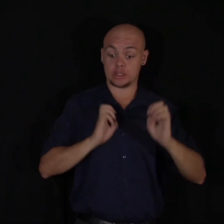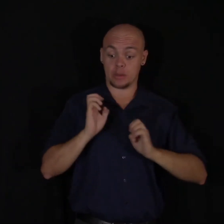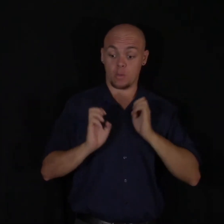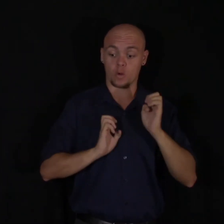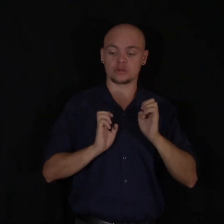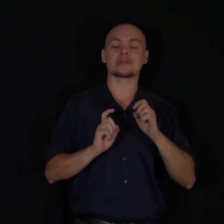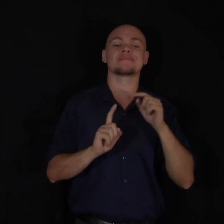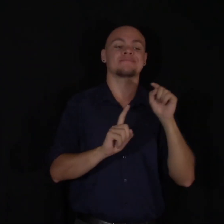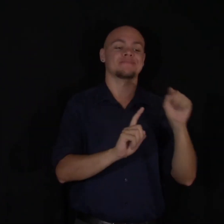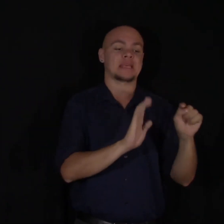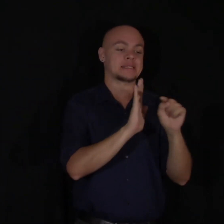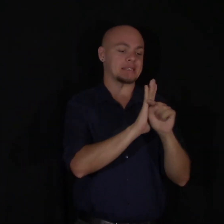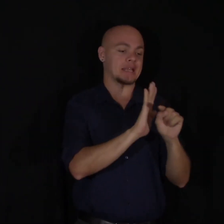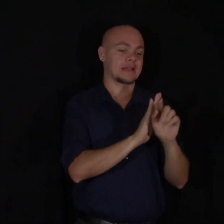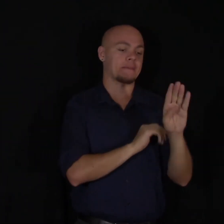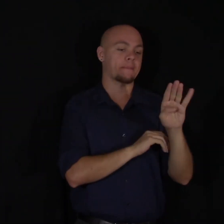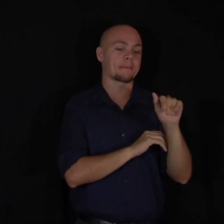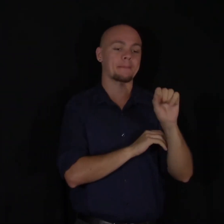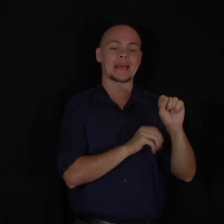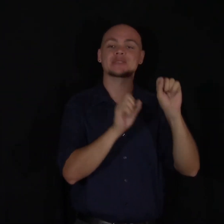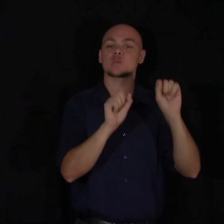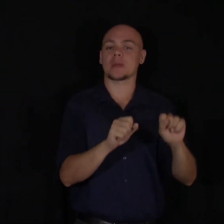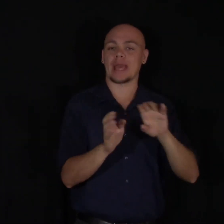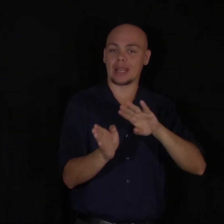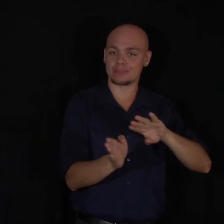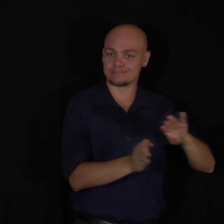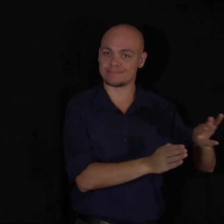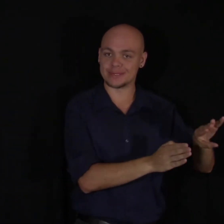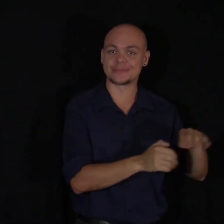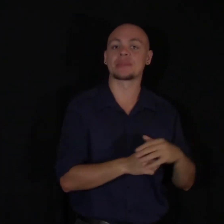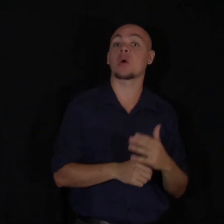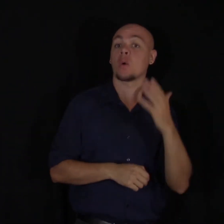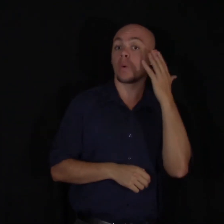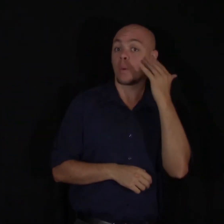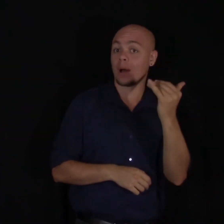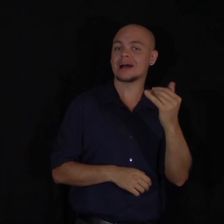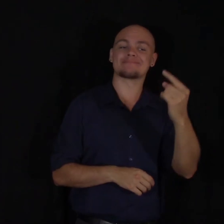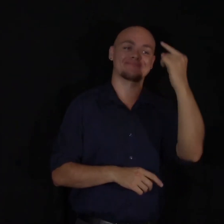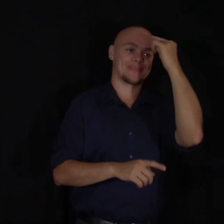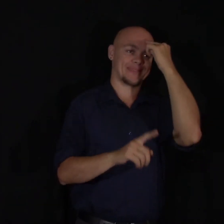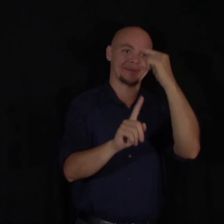get rid of this negativity bias. And this is because we're able to be more optimistic.